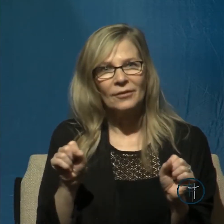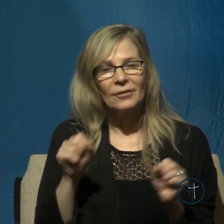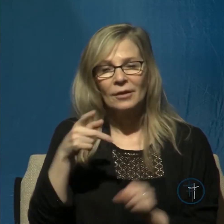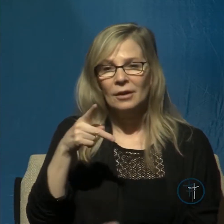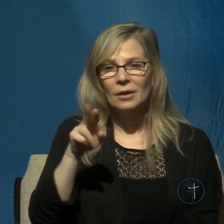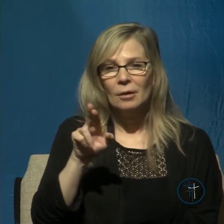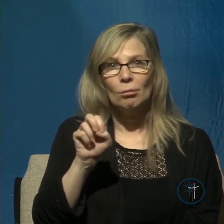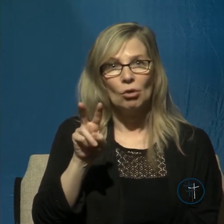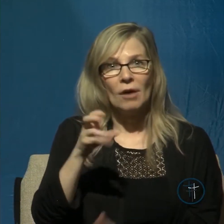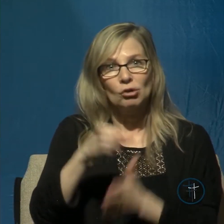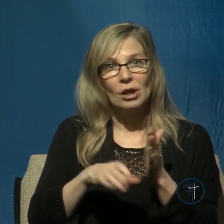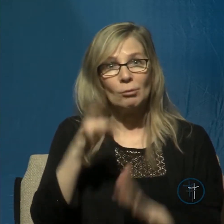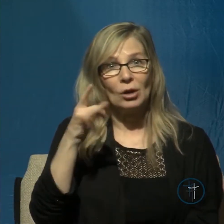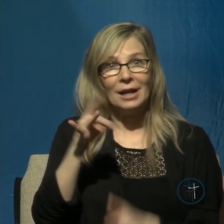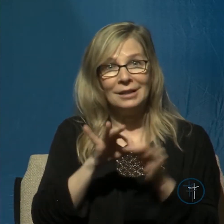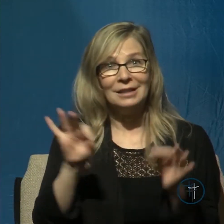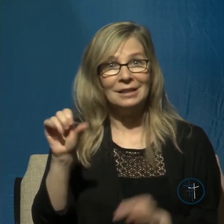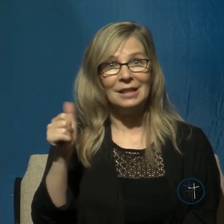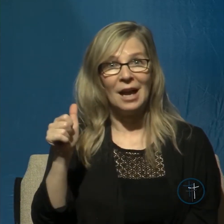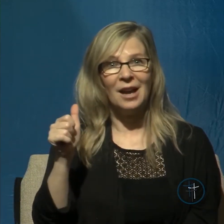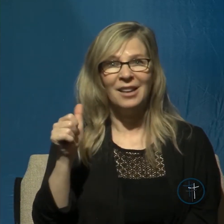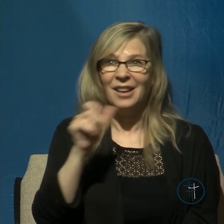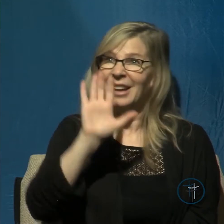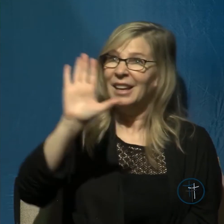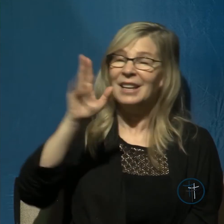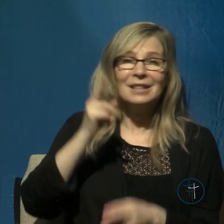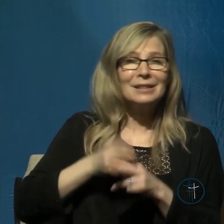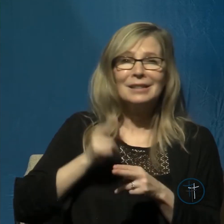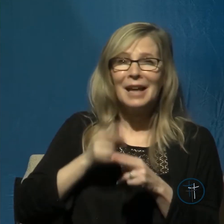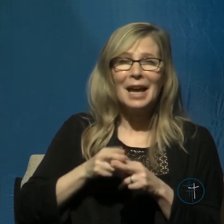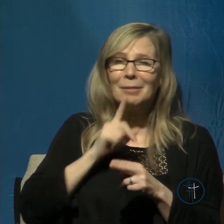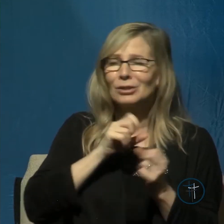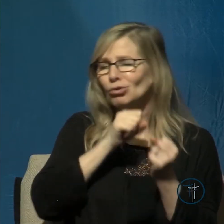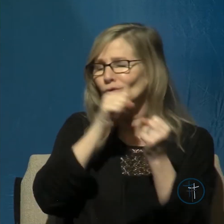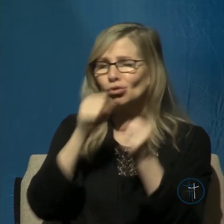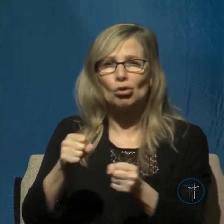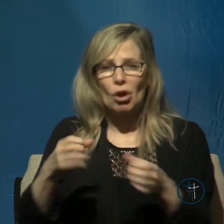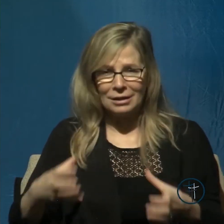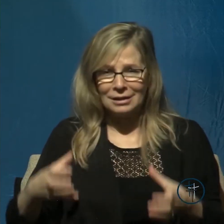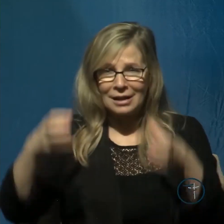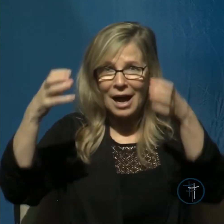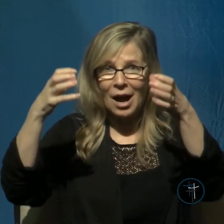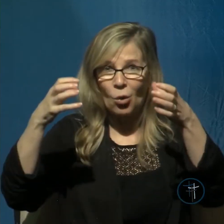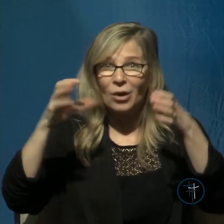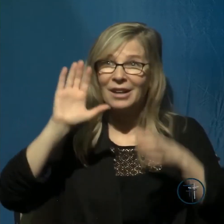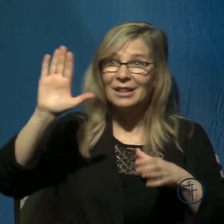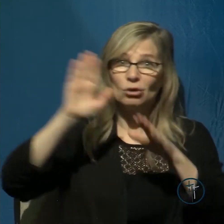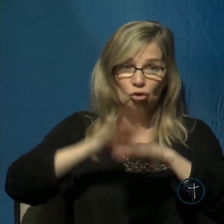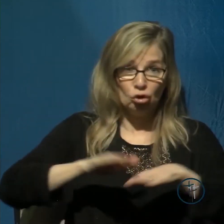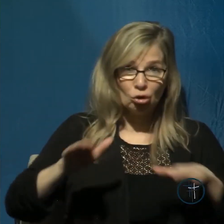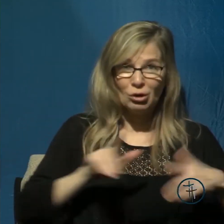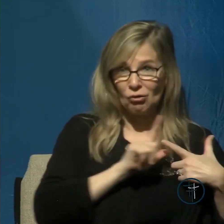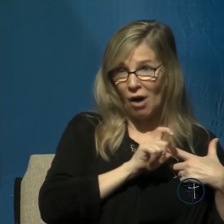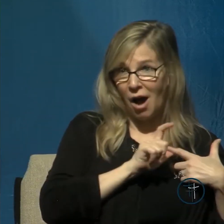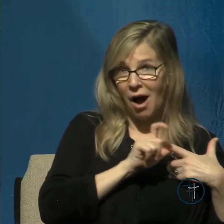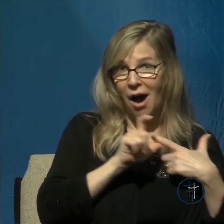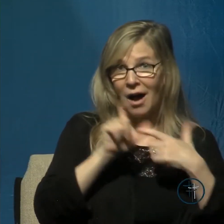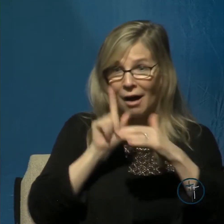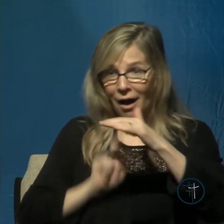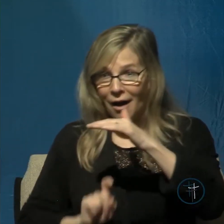name of the Lord is a strong tower the righteous runs into it and is safe listen we can trust the